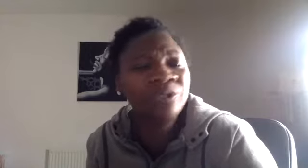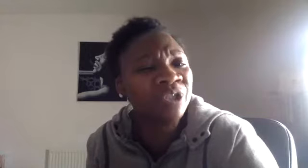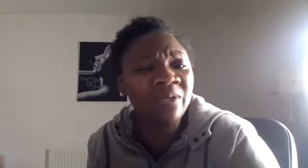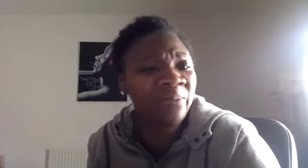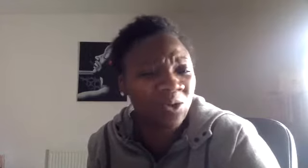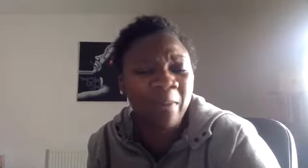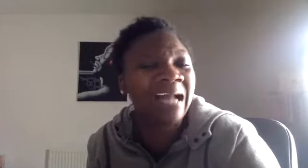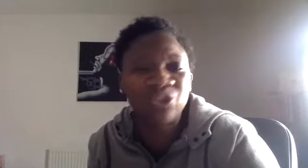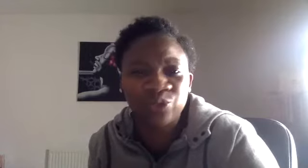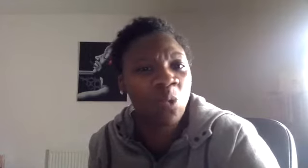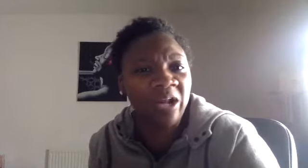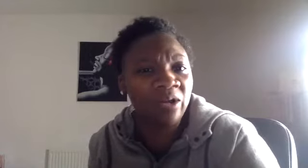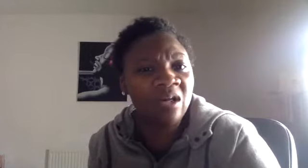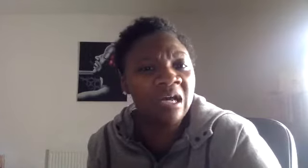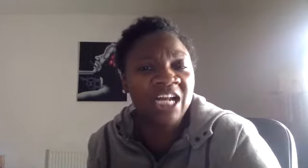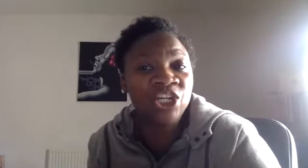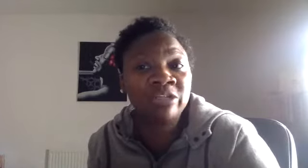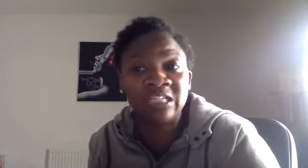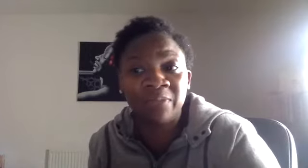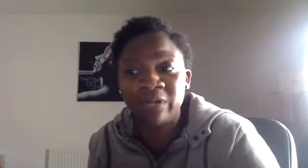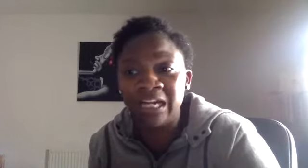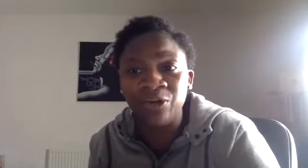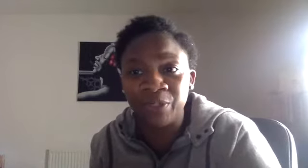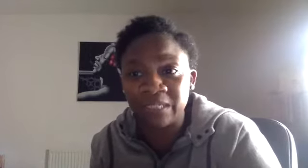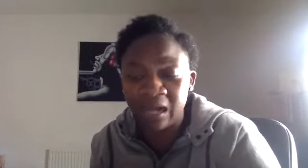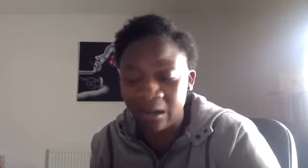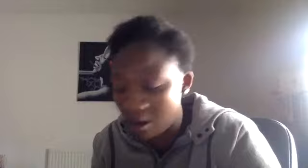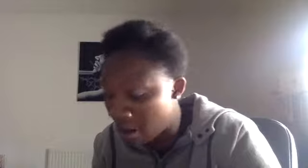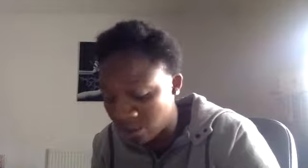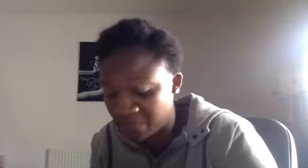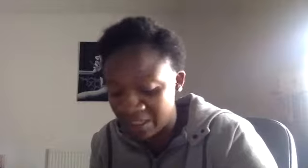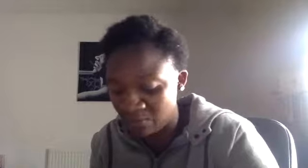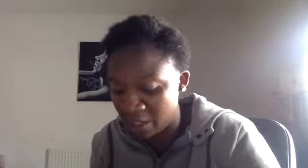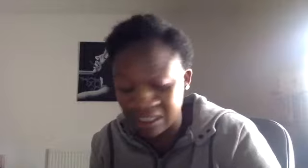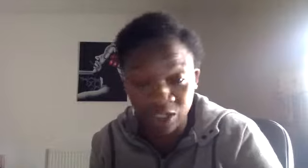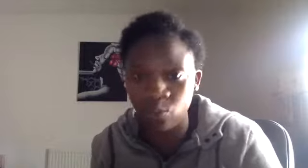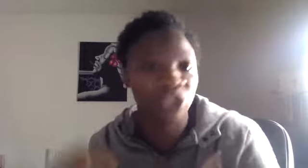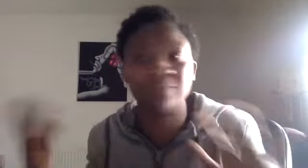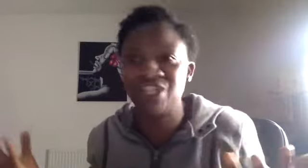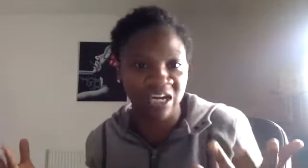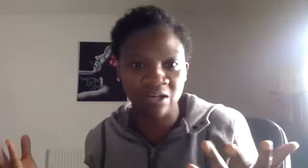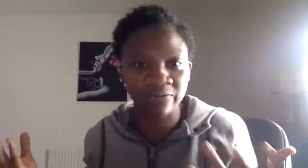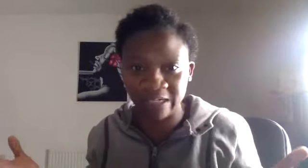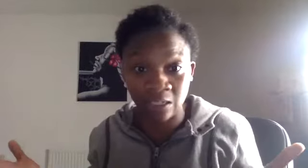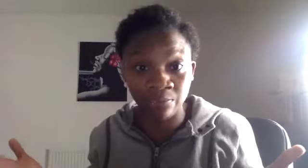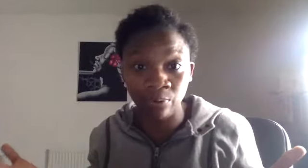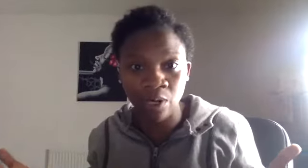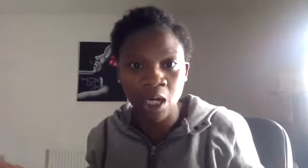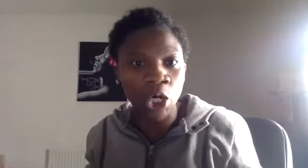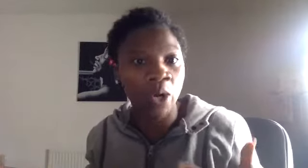doing when your back just went and usually it's something really innocuous, like, Oh, was just putting some clothes into the washing machine, for example. Or I